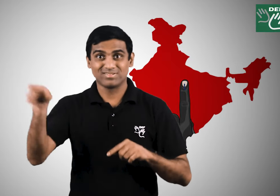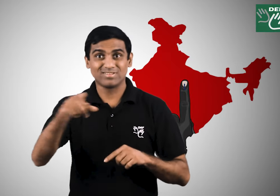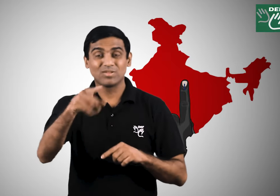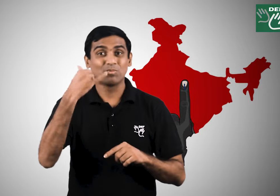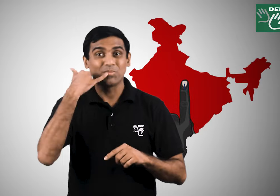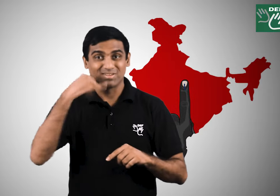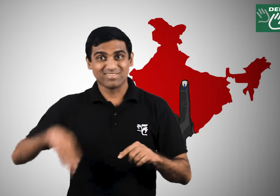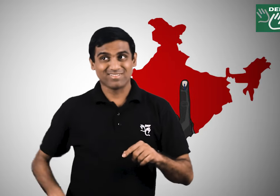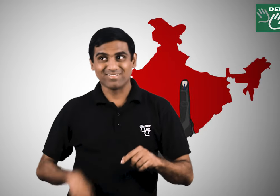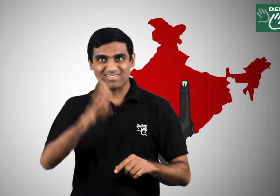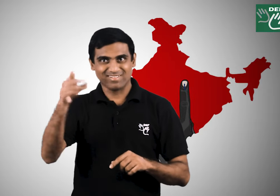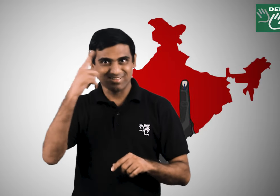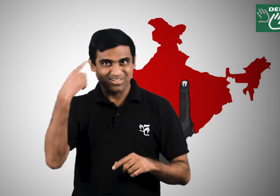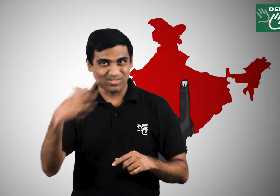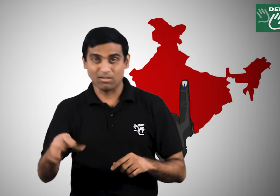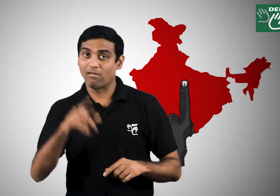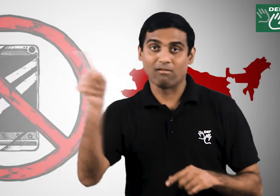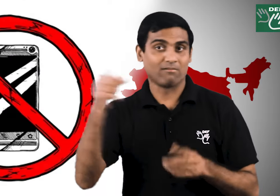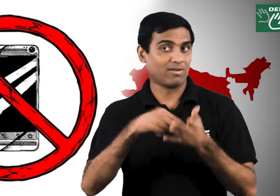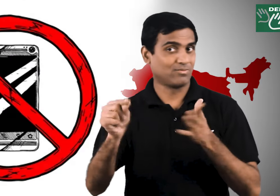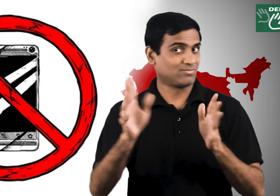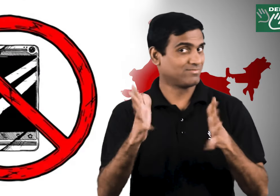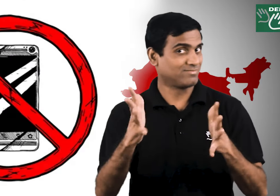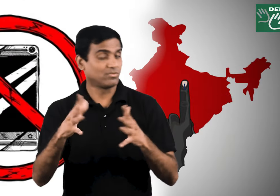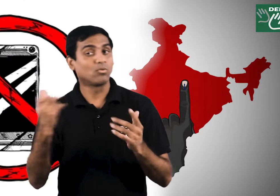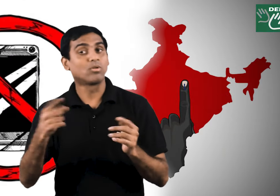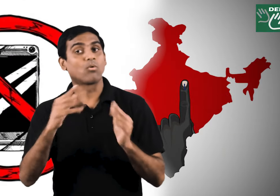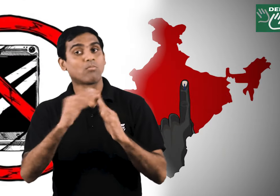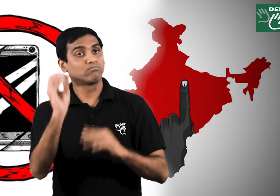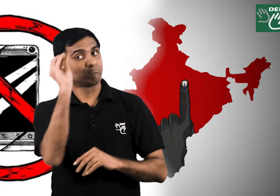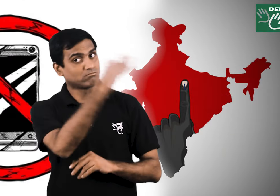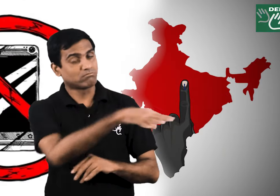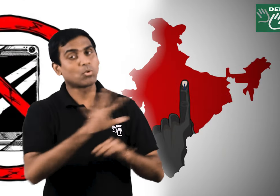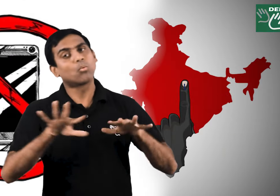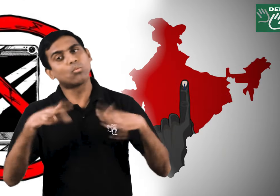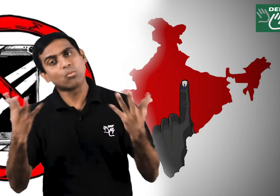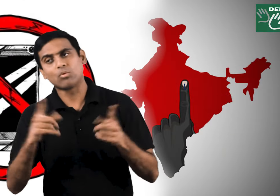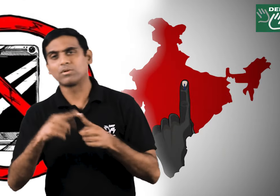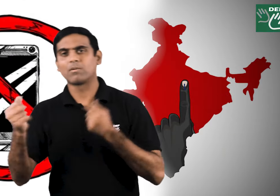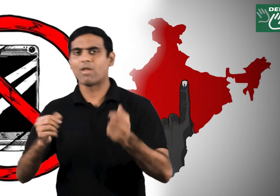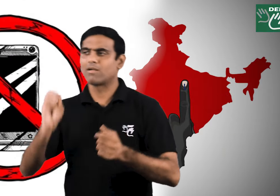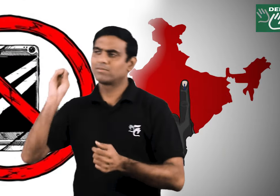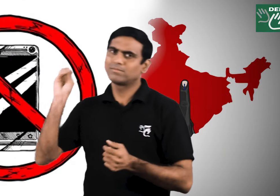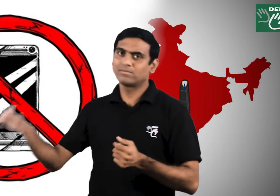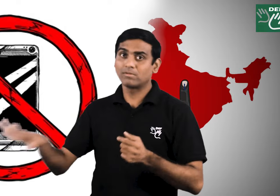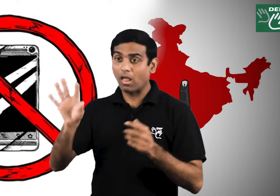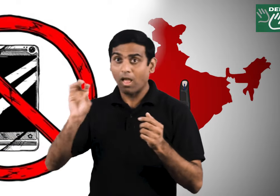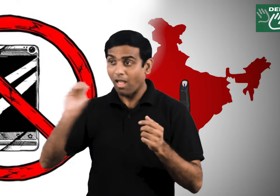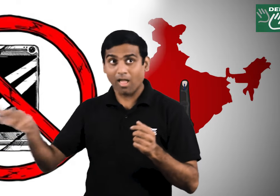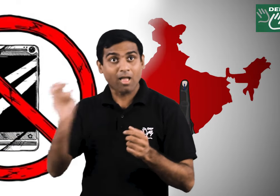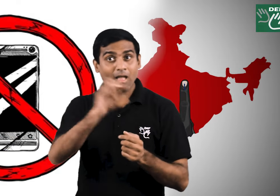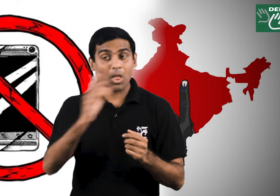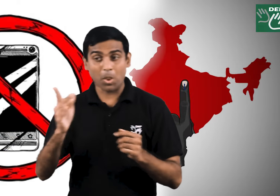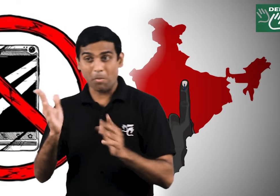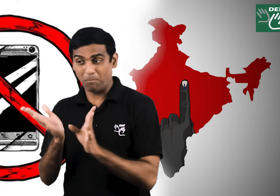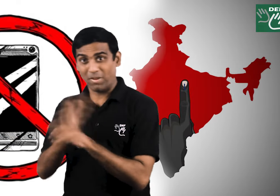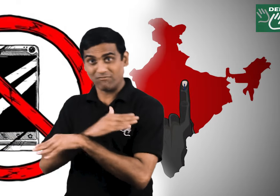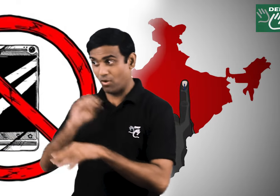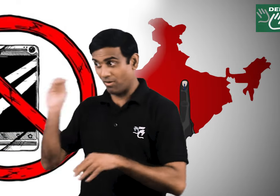phones are banned in the polling booth so ensure that you leave it at home or in your vehicle before standing in the line